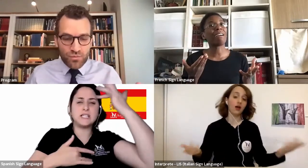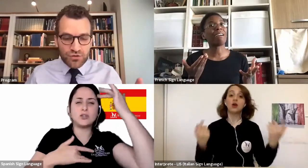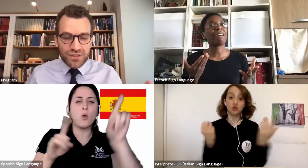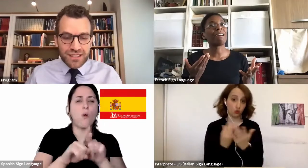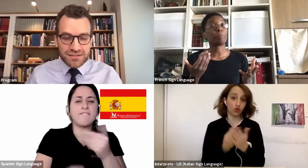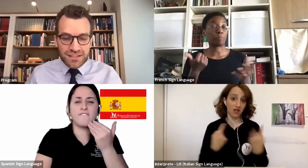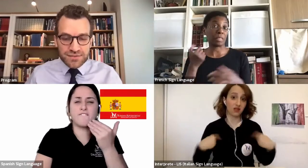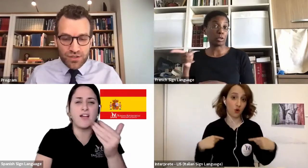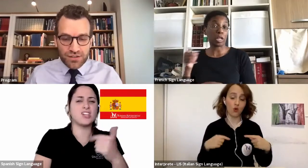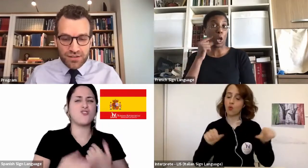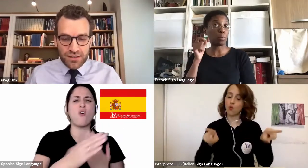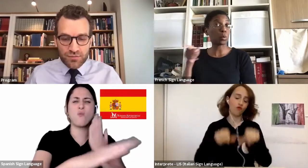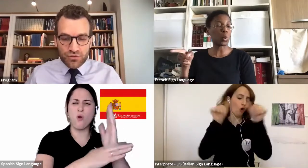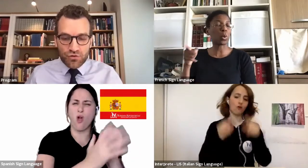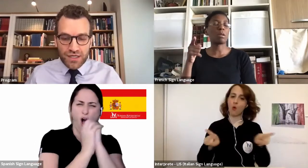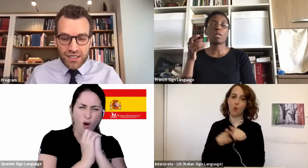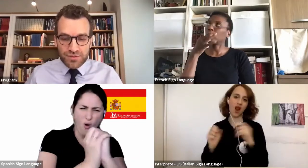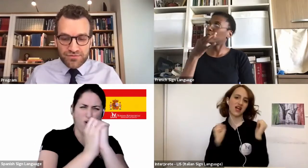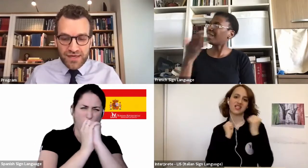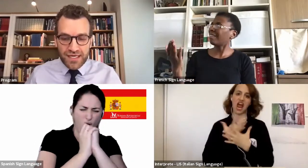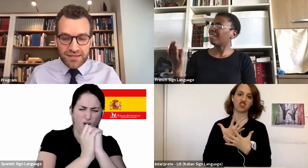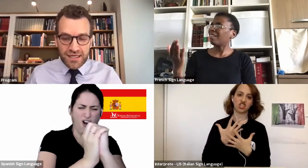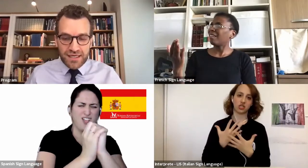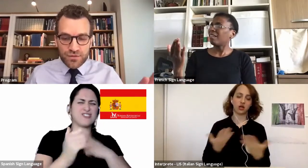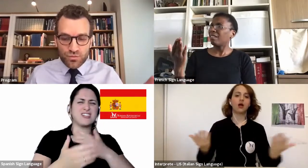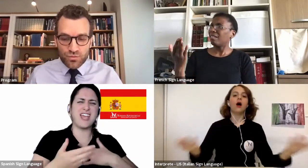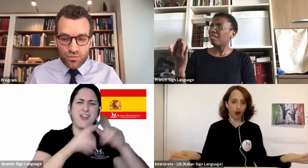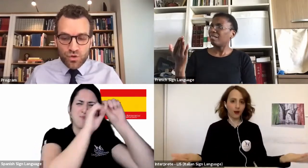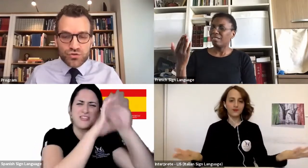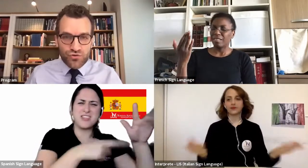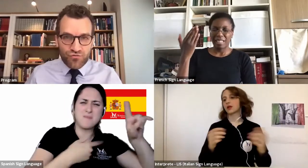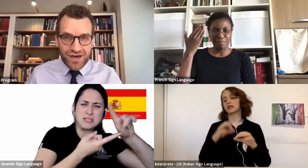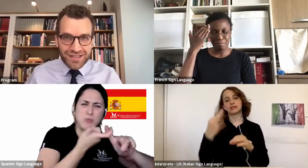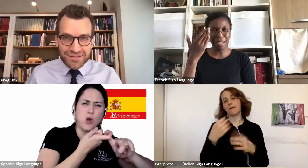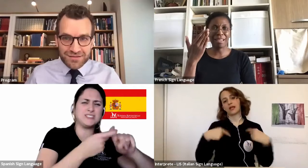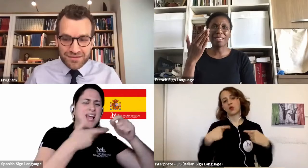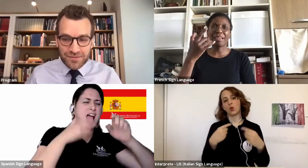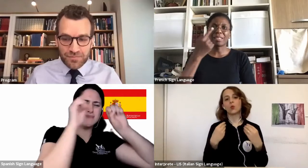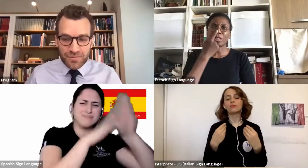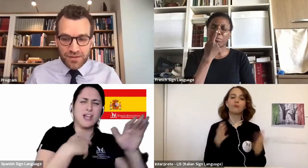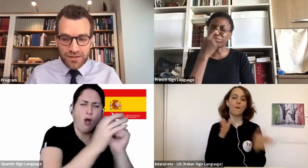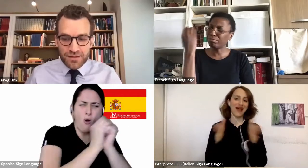him when your need is desperate, when all help is vain. And what do you find?